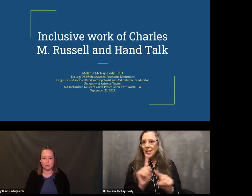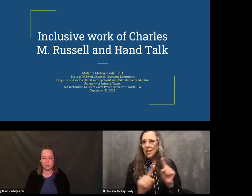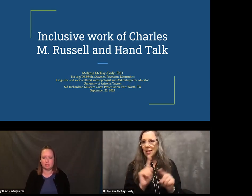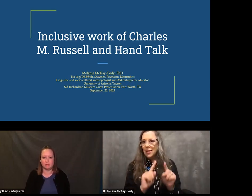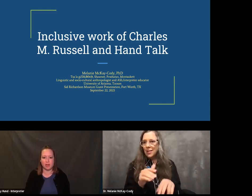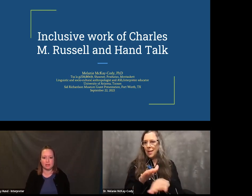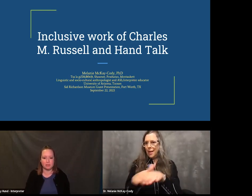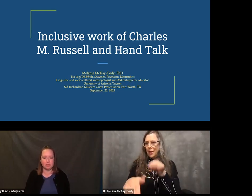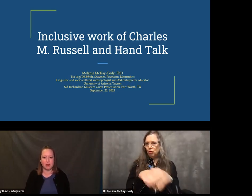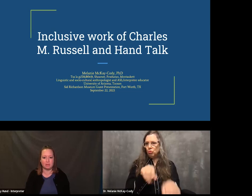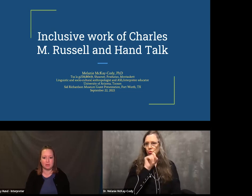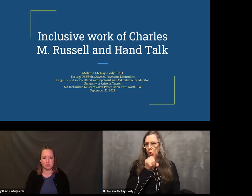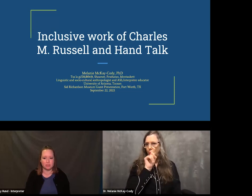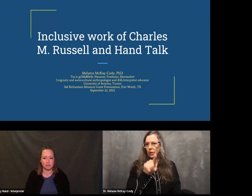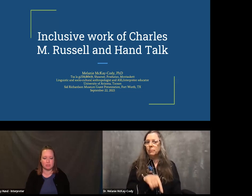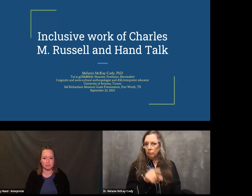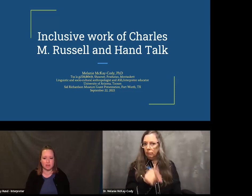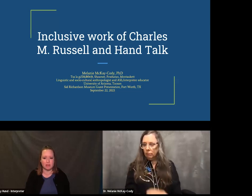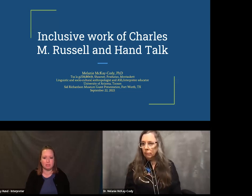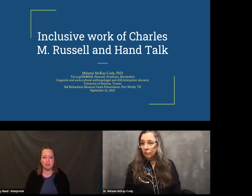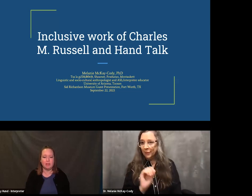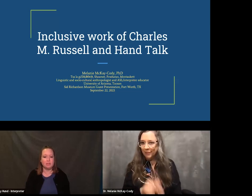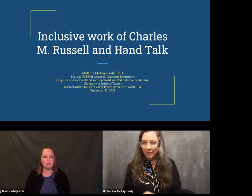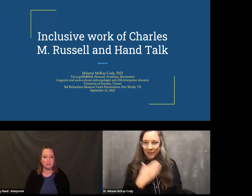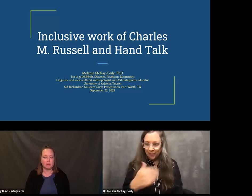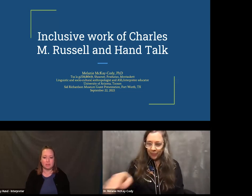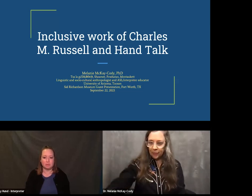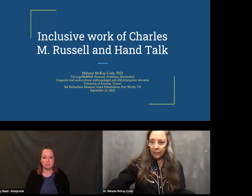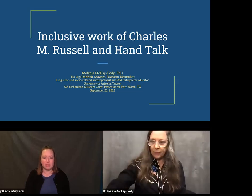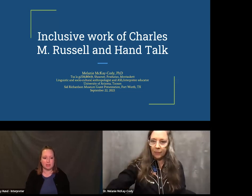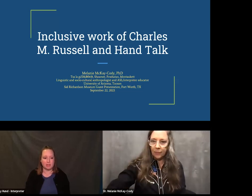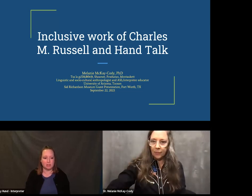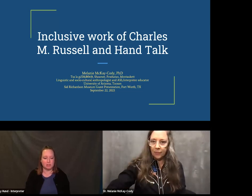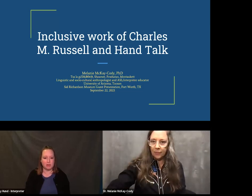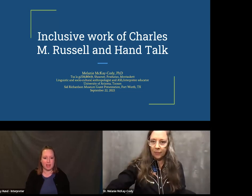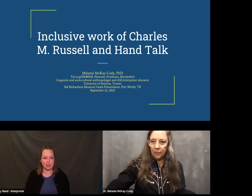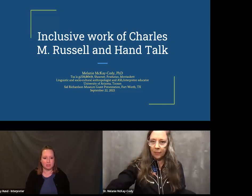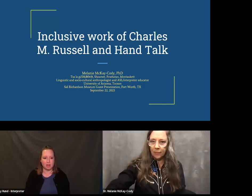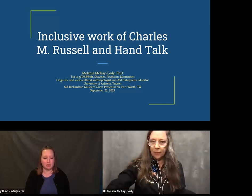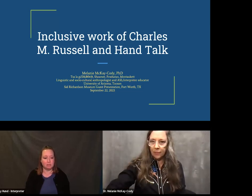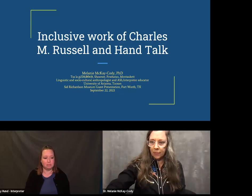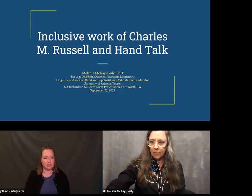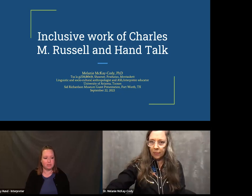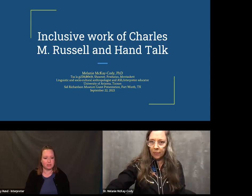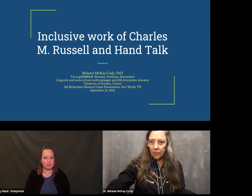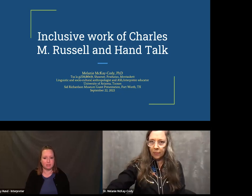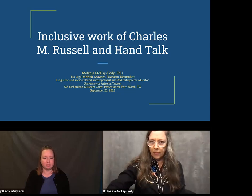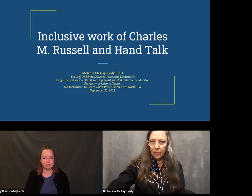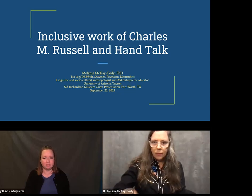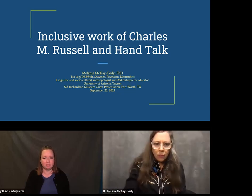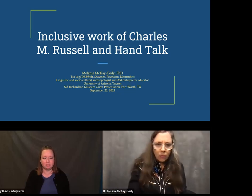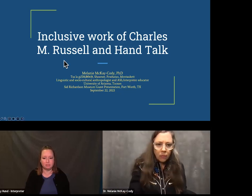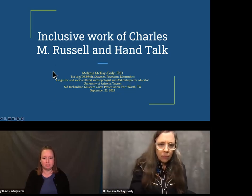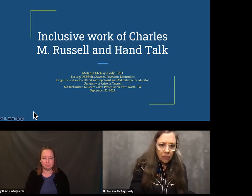opportunity provided to me by the Richardson Museum. Look at Russell's paintings that include hand talk. Please advance.